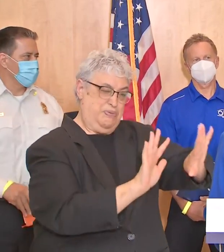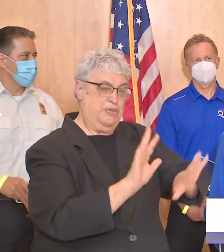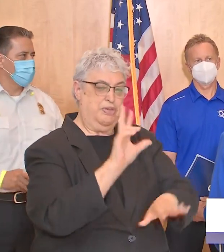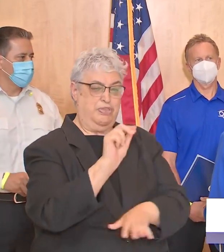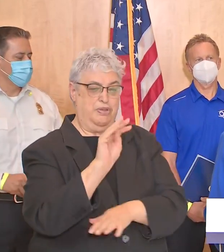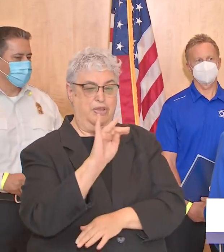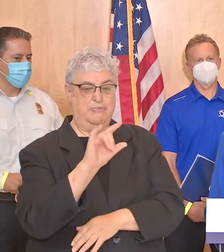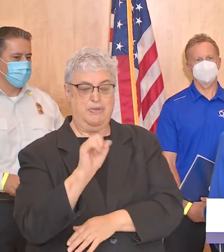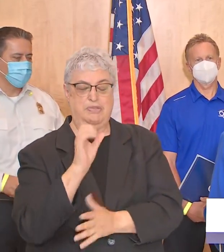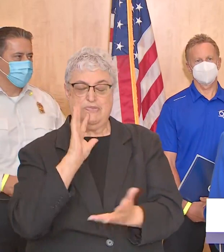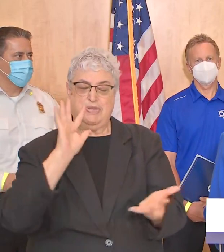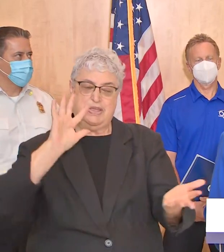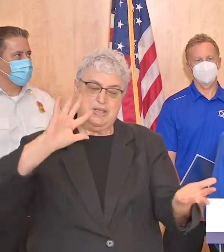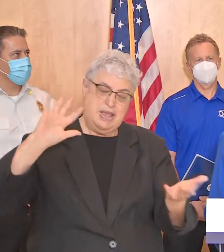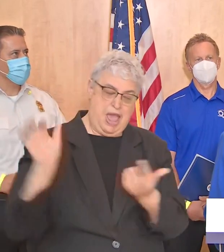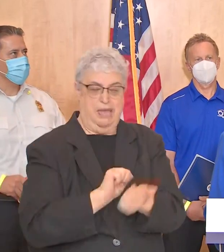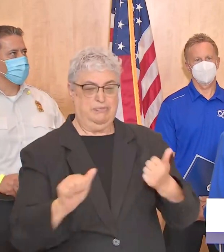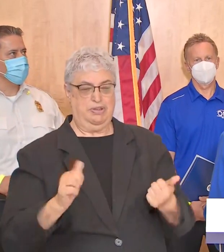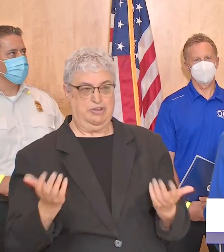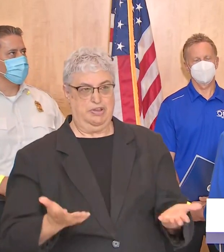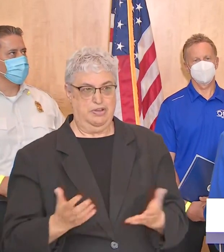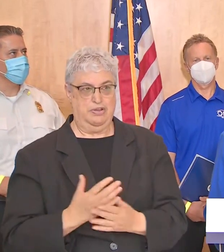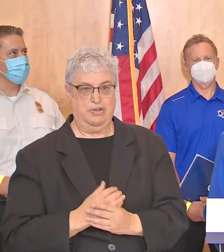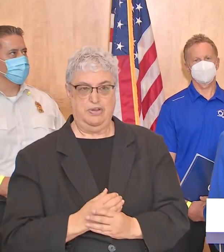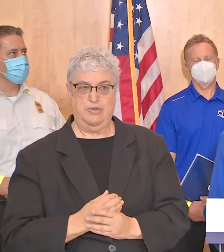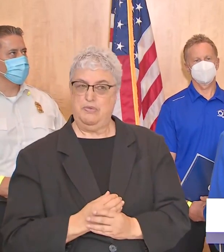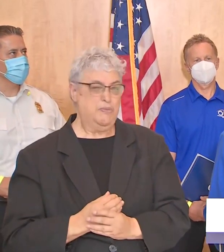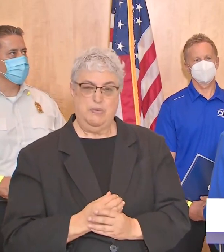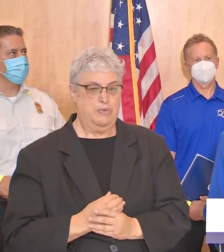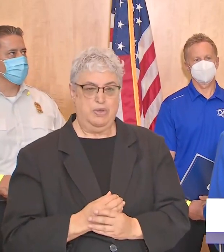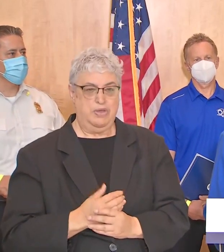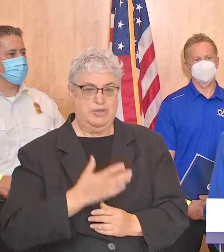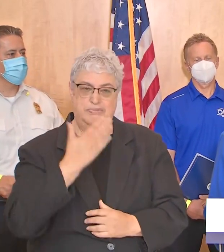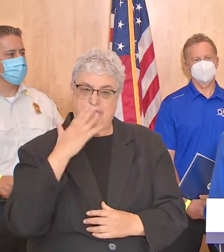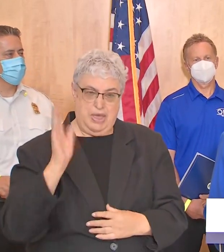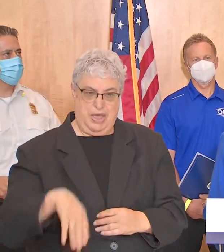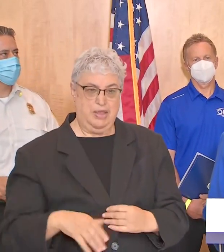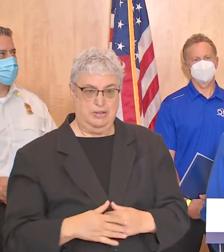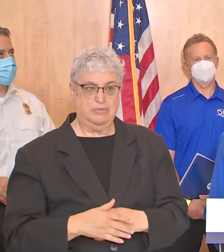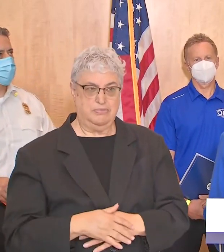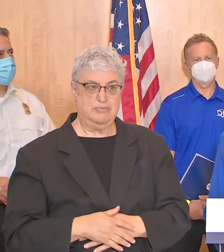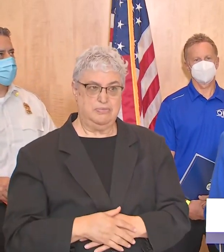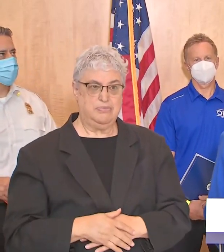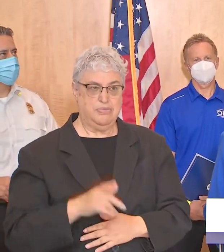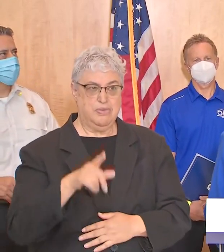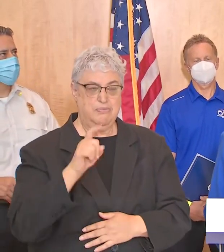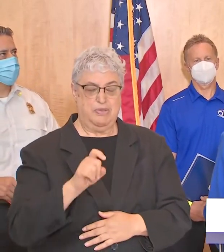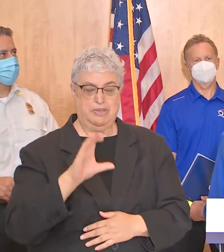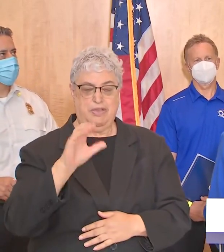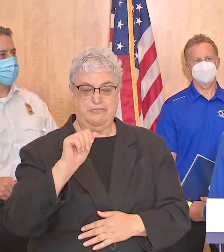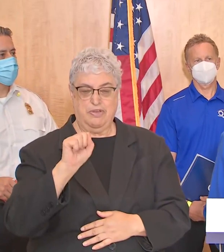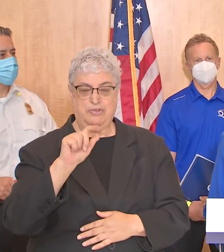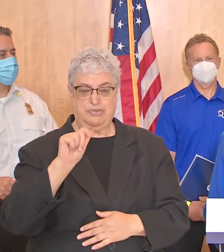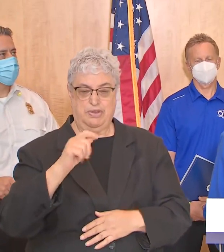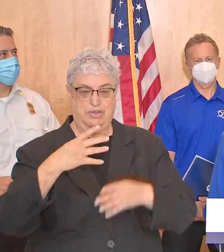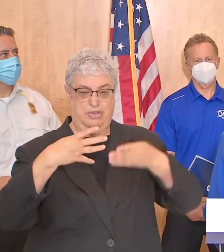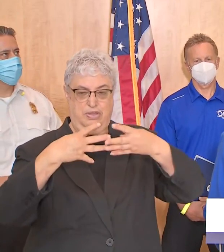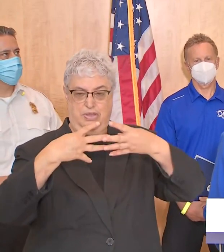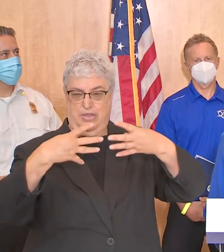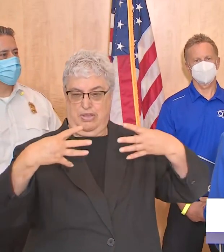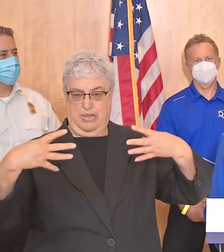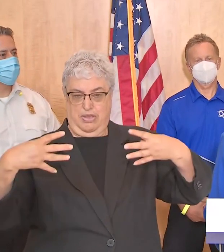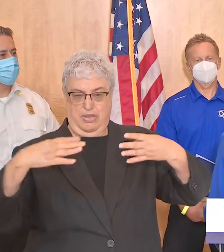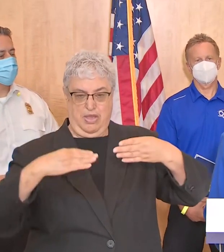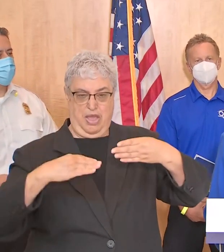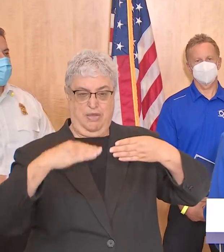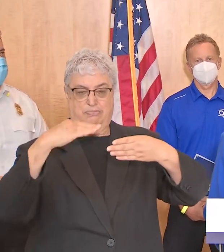for this area and um you got to you have to have the coastal spine quite frankly and we need